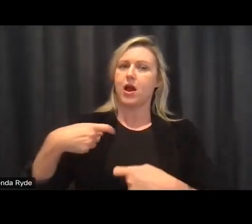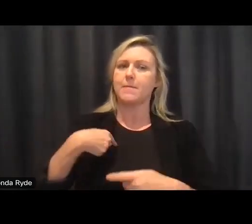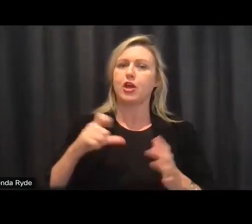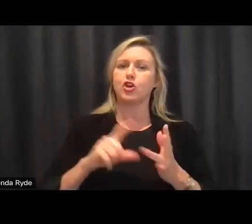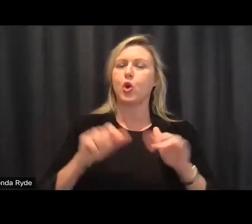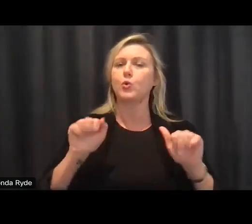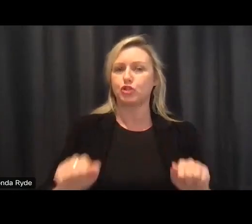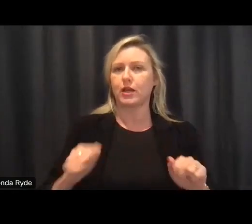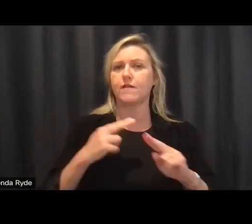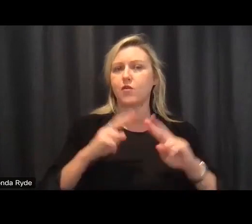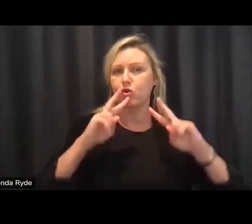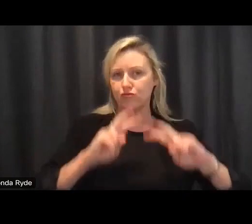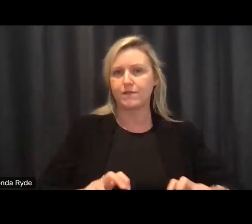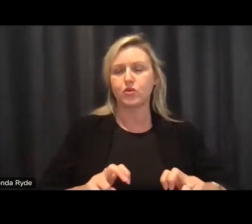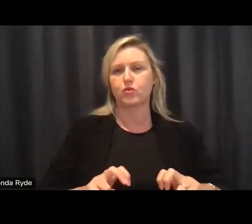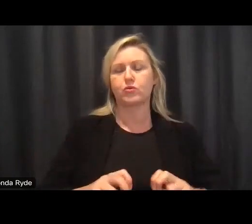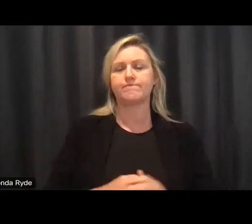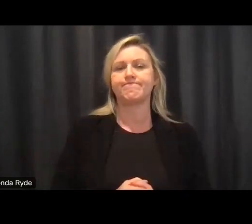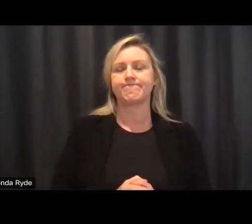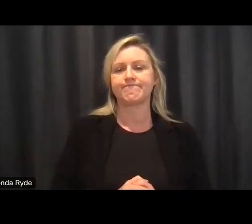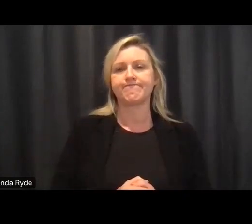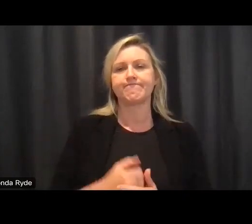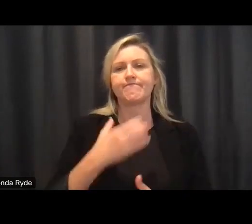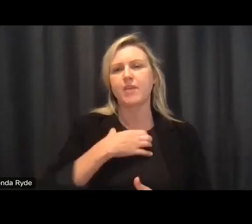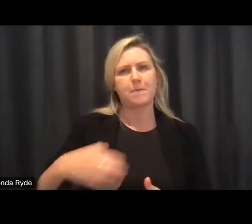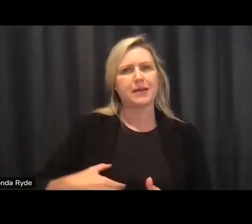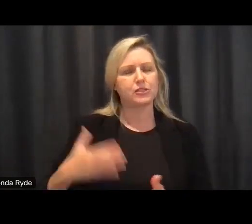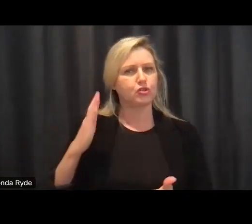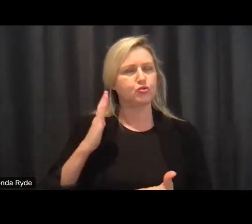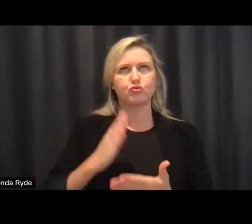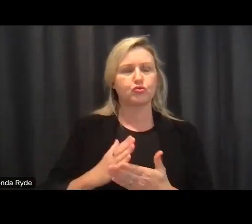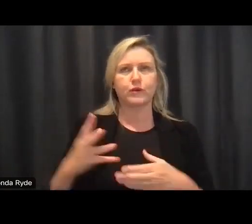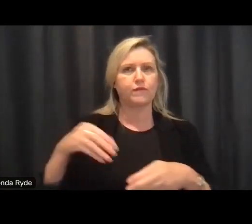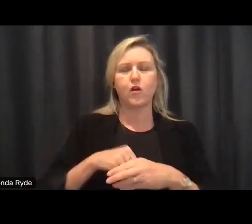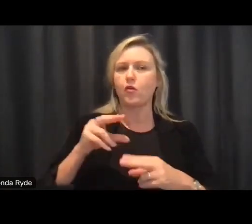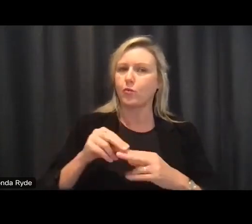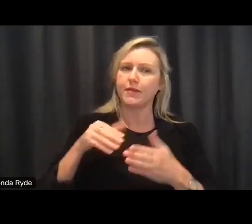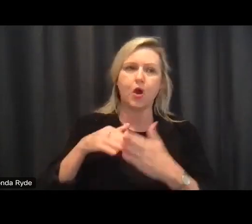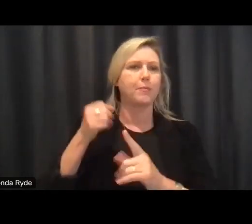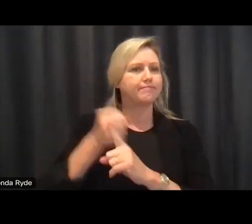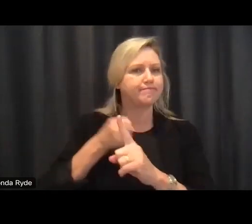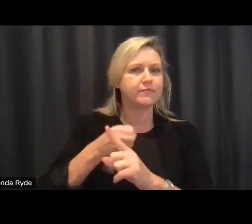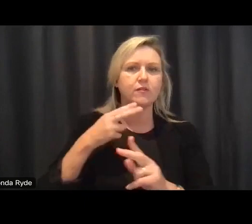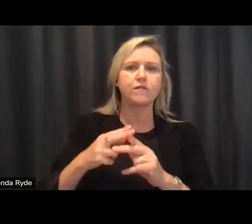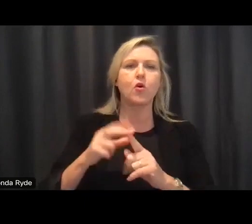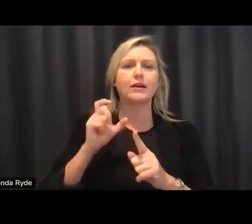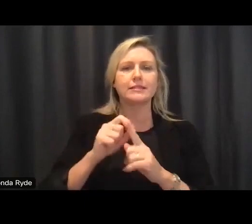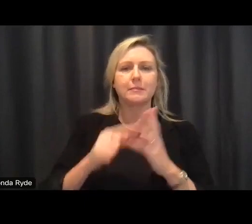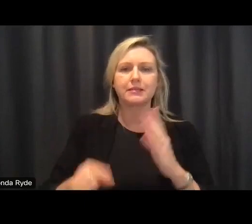you know he's been a champion of people with disability for longer than i can remember and i feel really quite humbled to work with you bruce